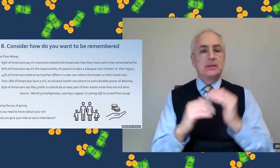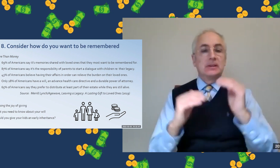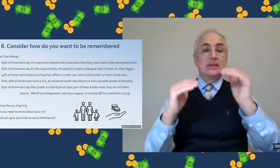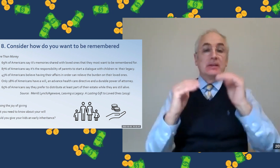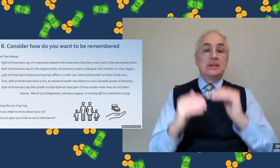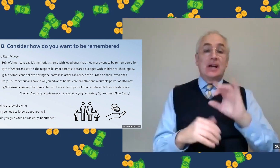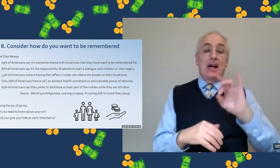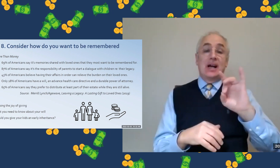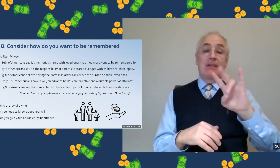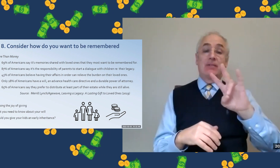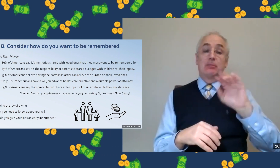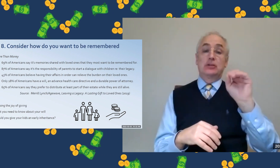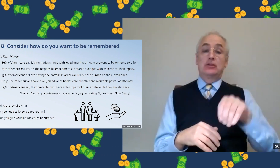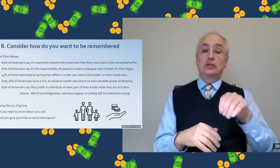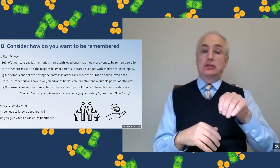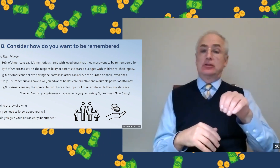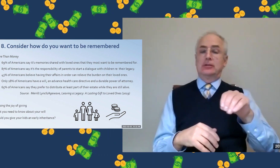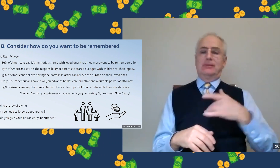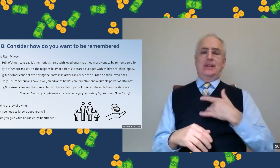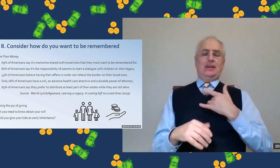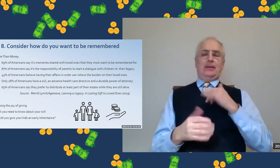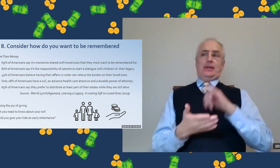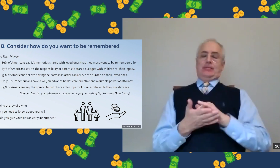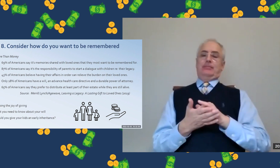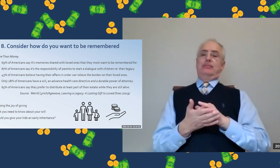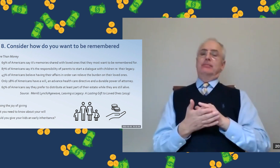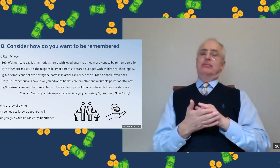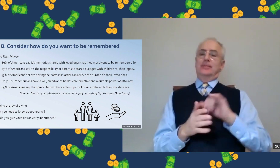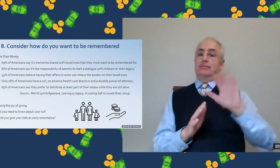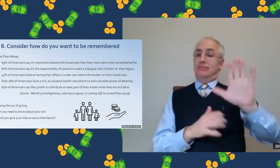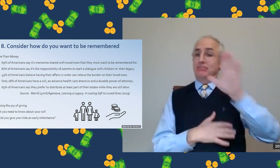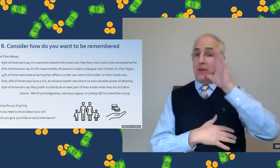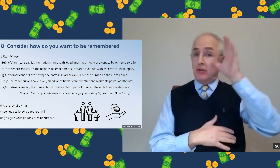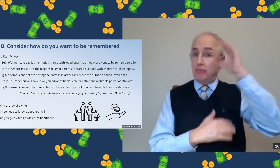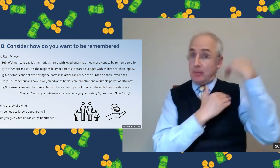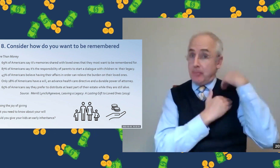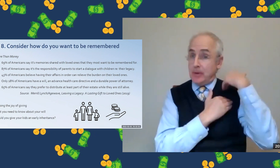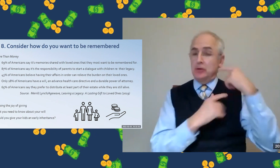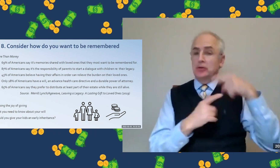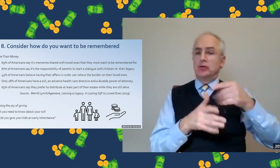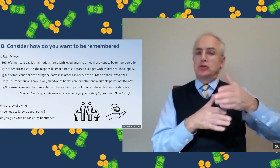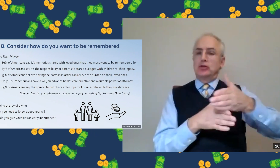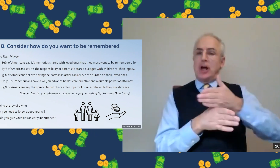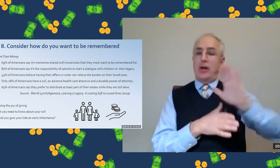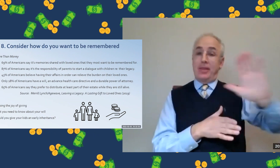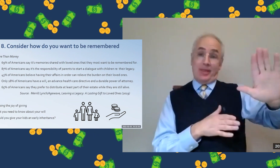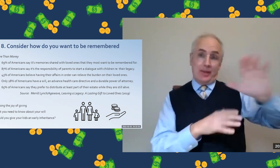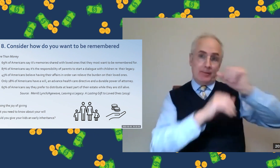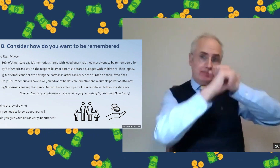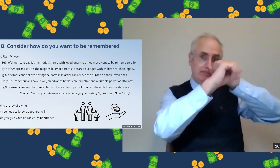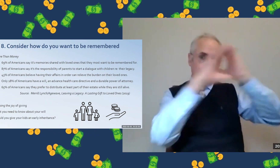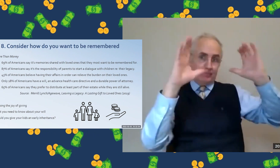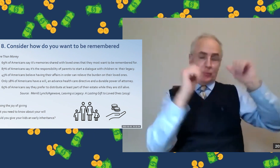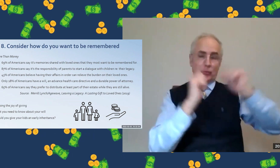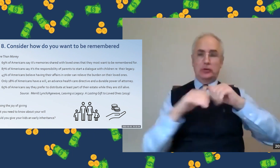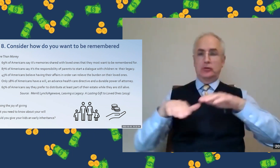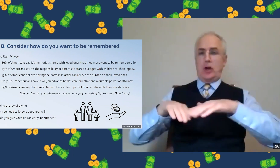That's 69% of Americans. 87% of Americans believe that it is parents' responsibility